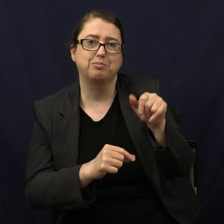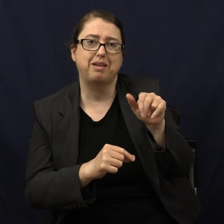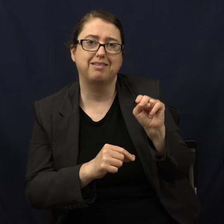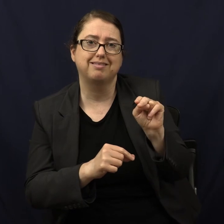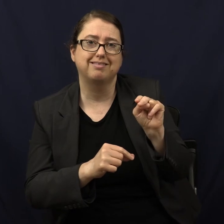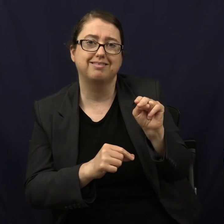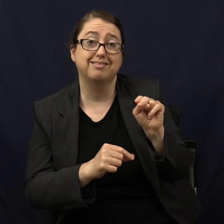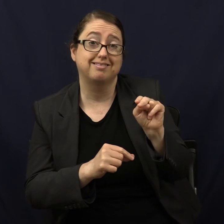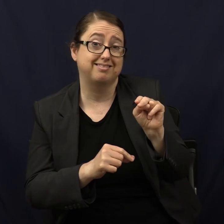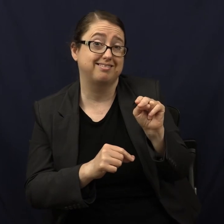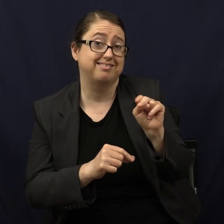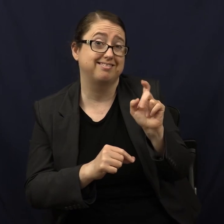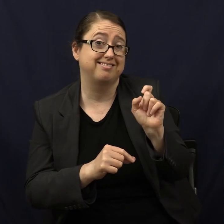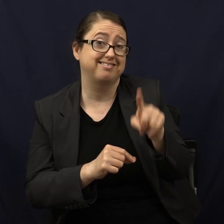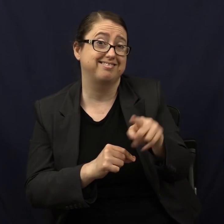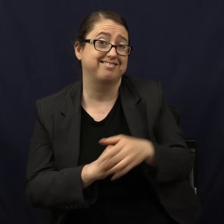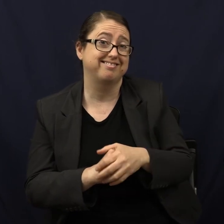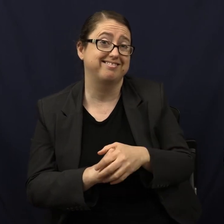That's the question.